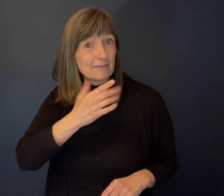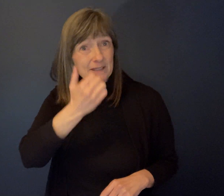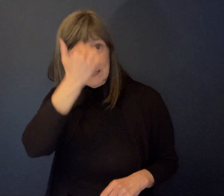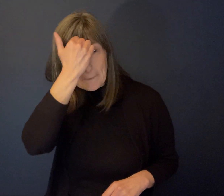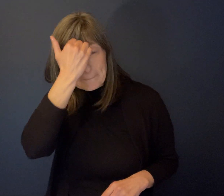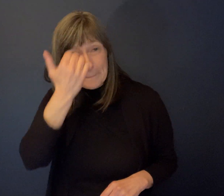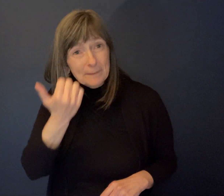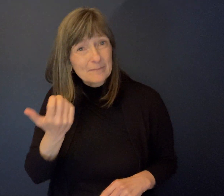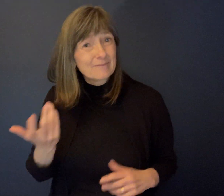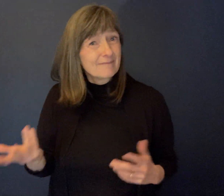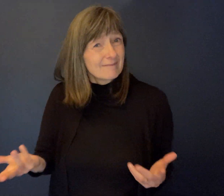and, um,